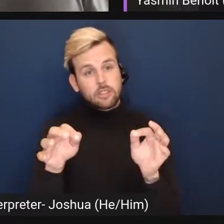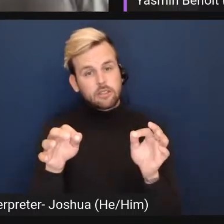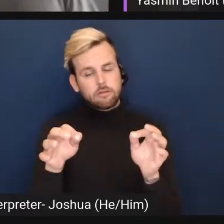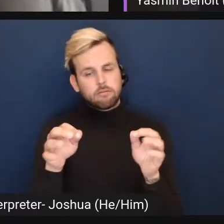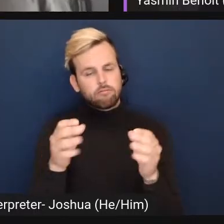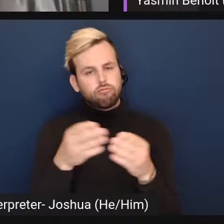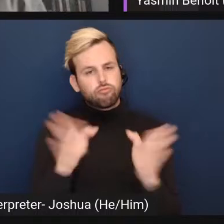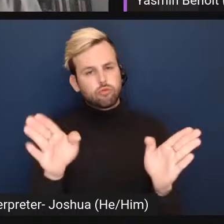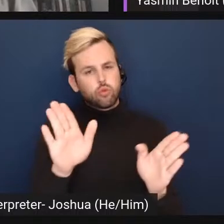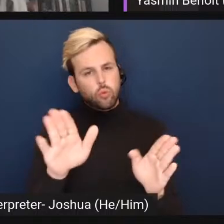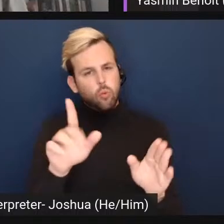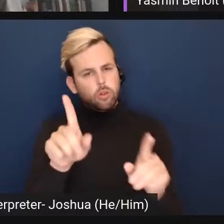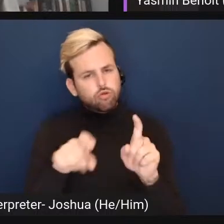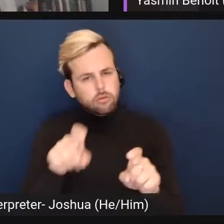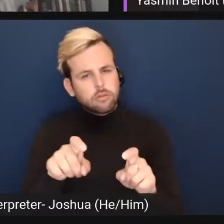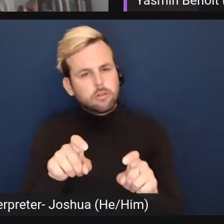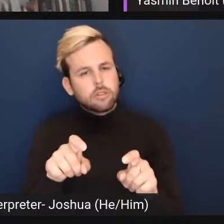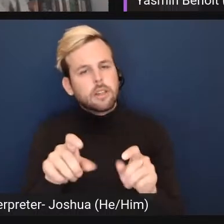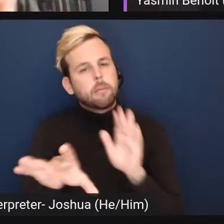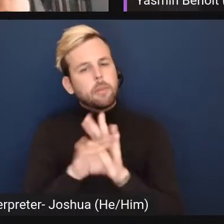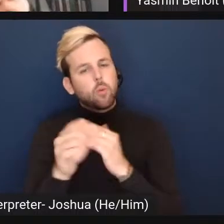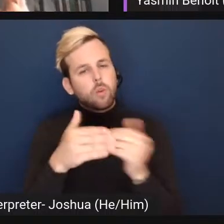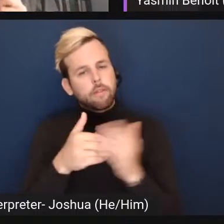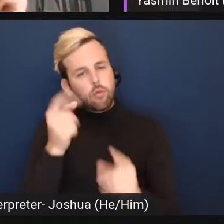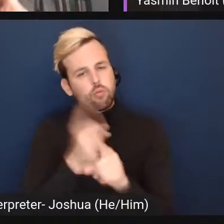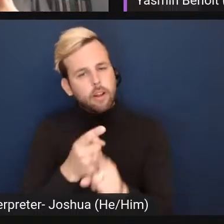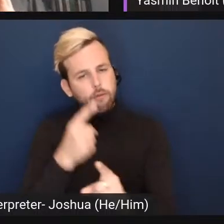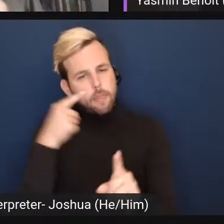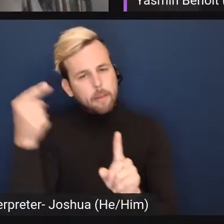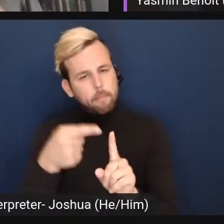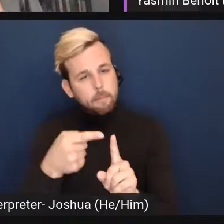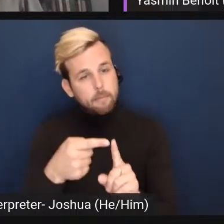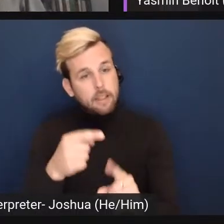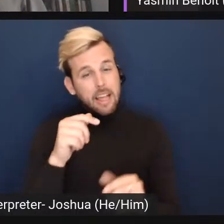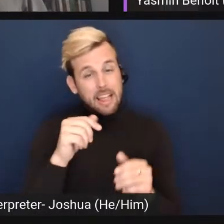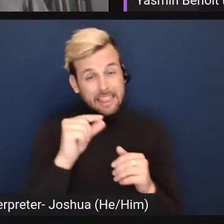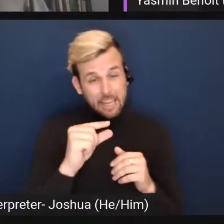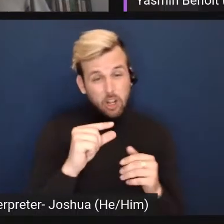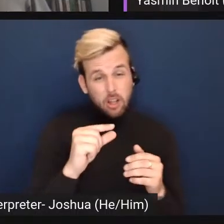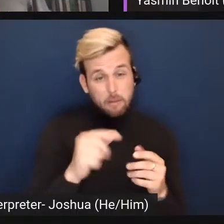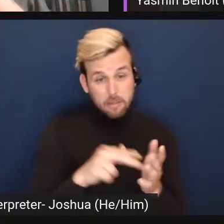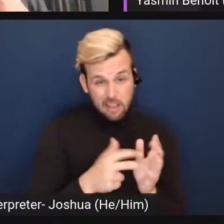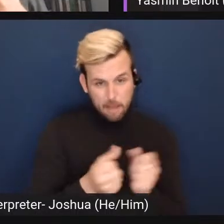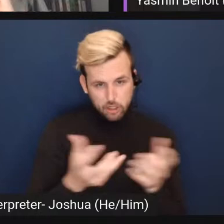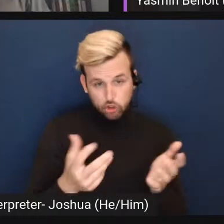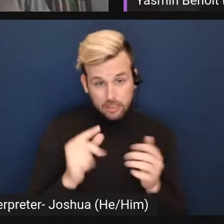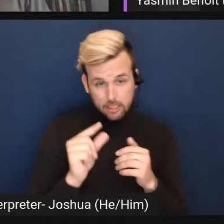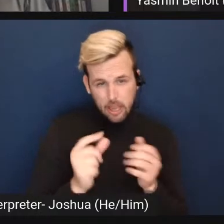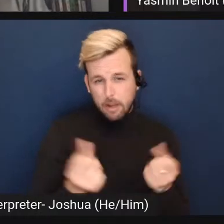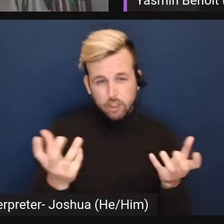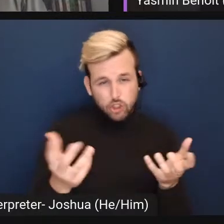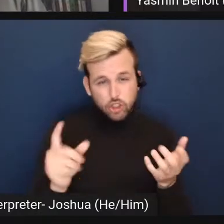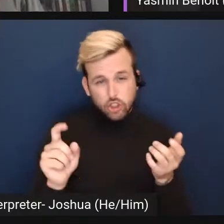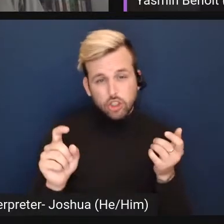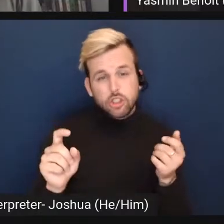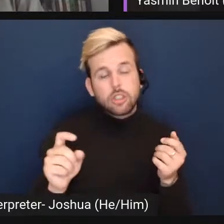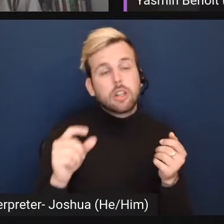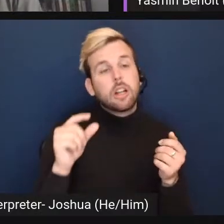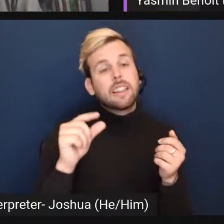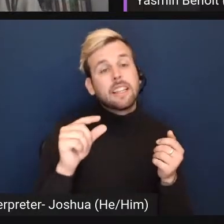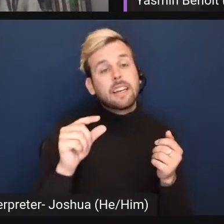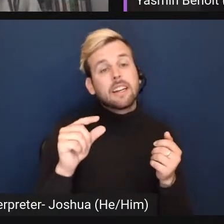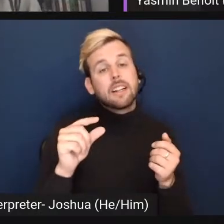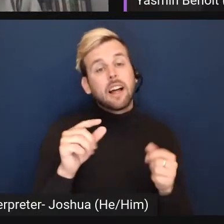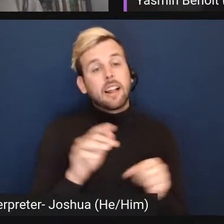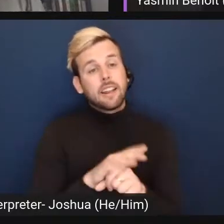that question and choose the thing that's right for them. So how little is little to me is little